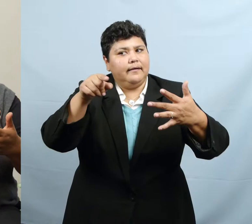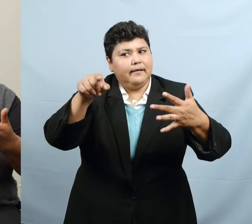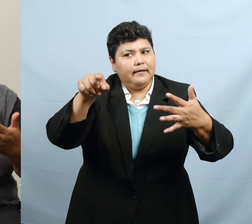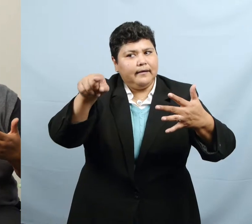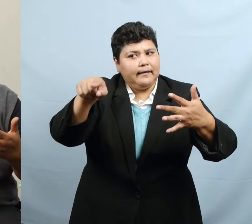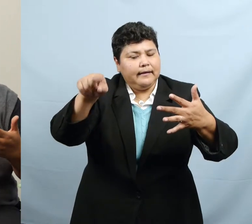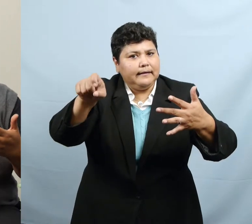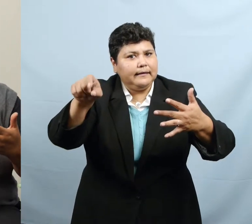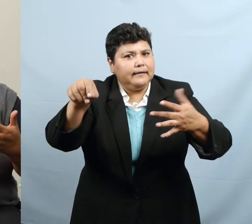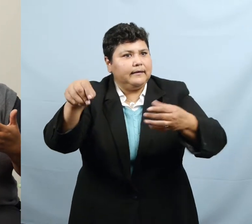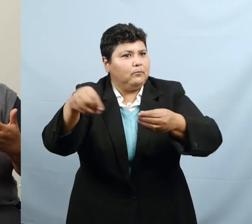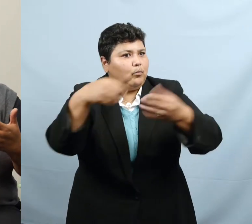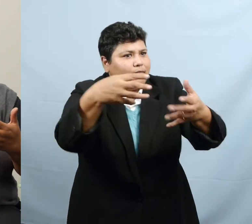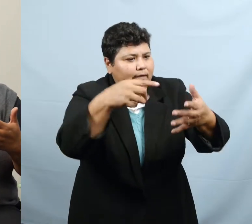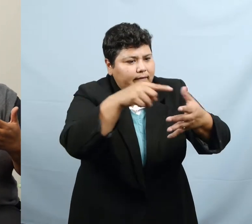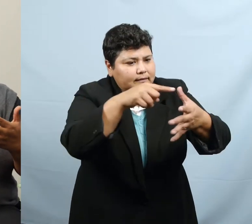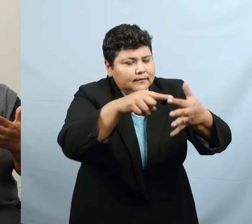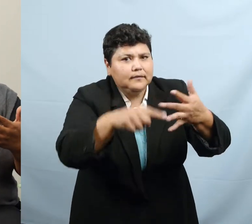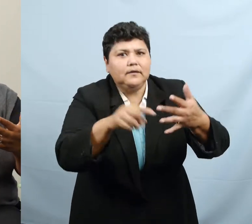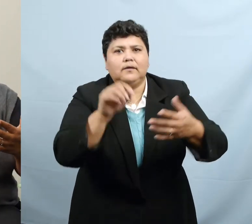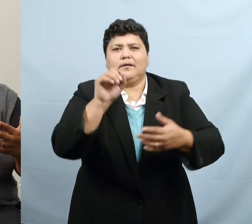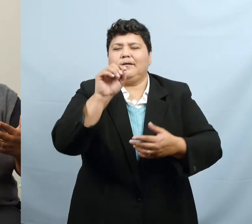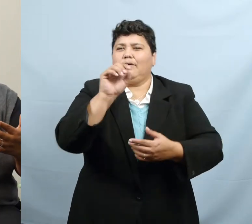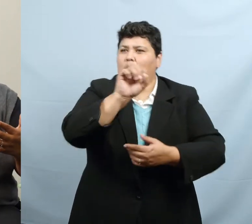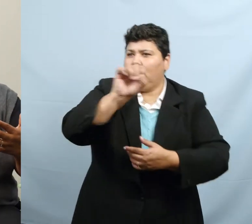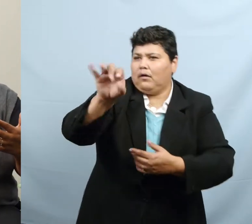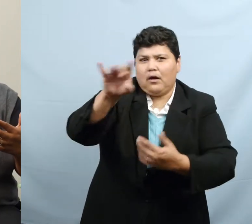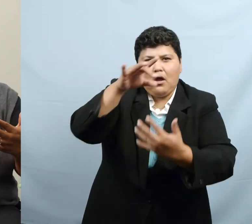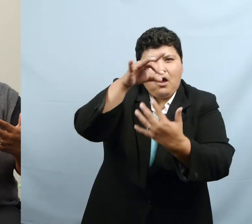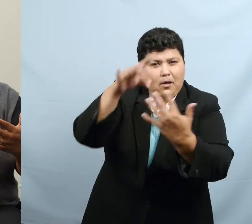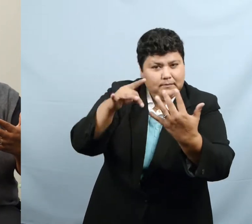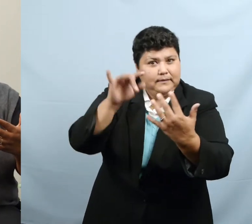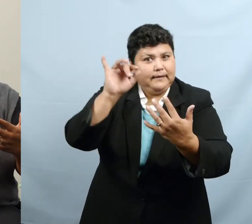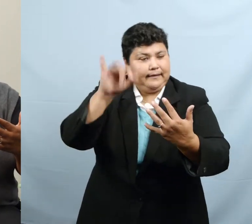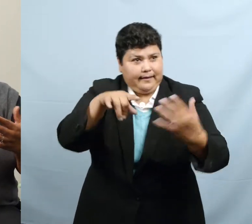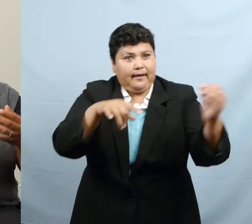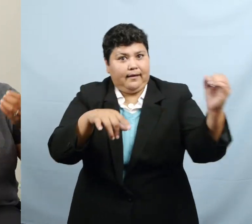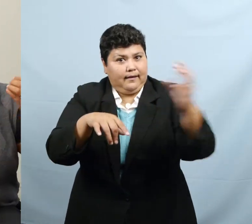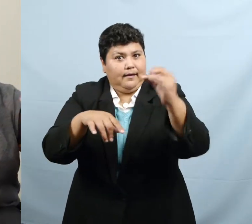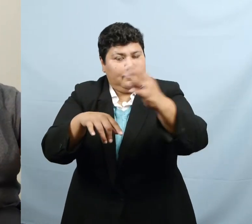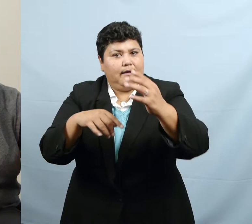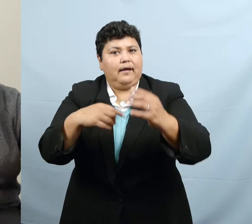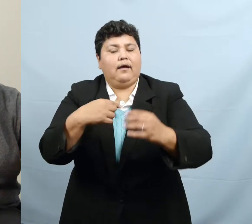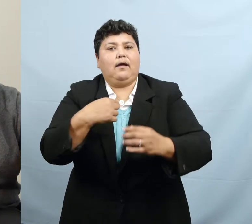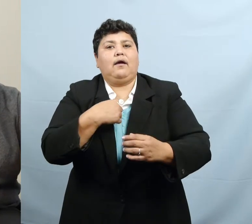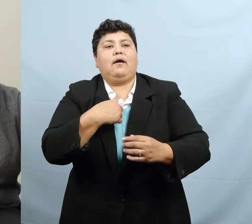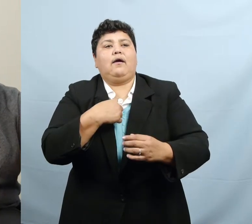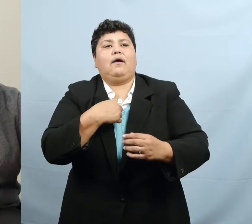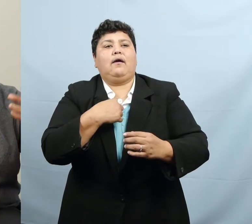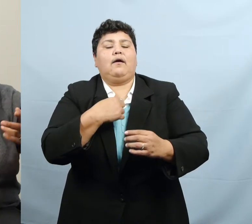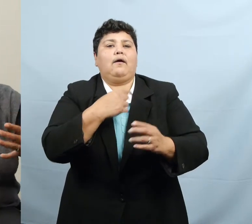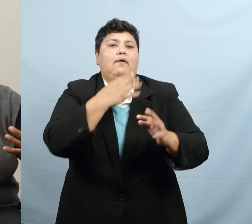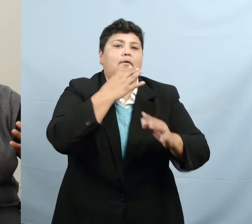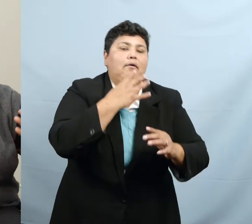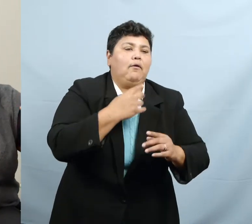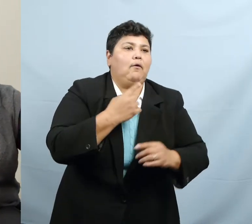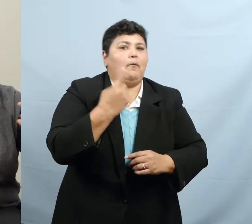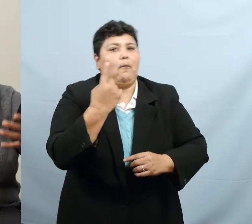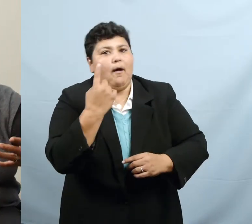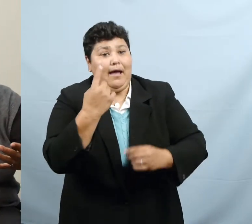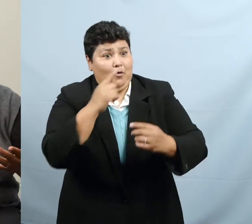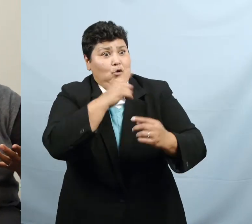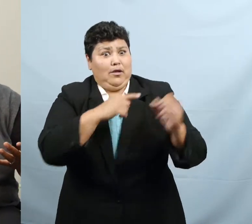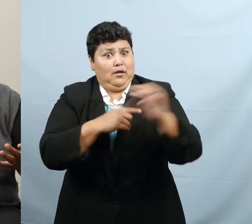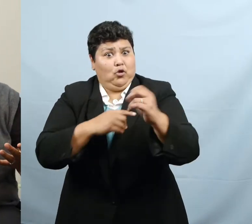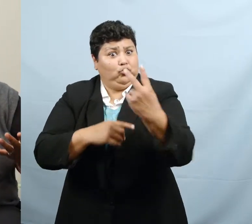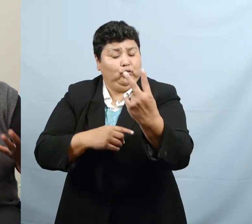or options. And there were a couple of times where I only provided one of the two options or two